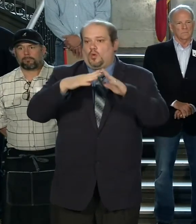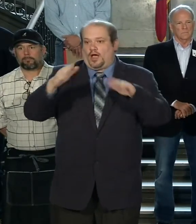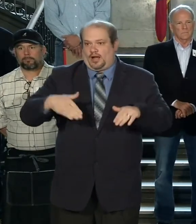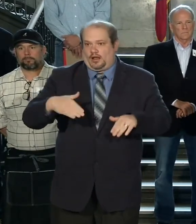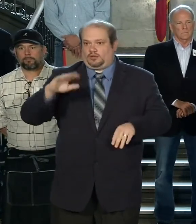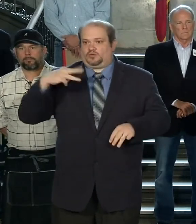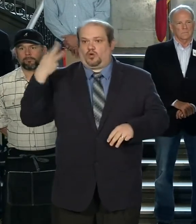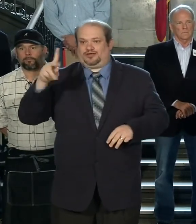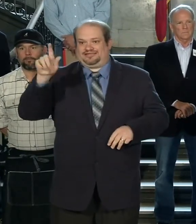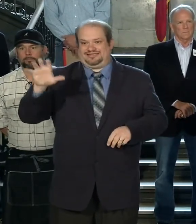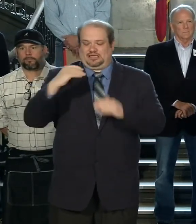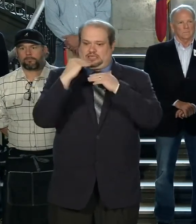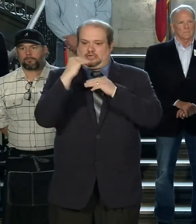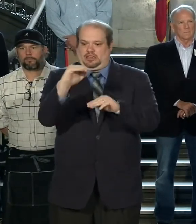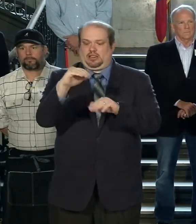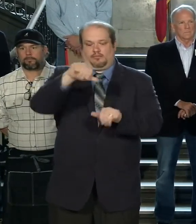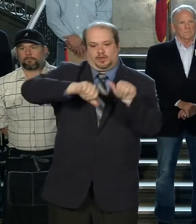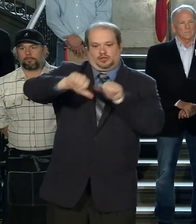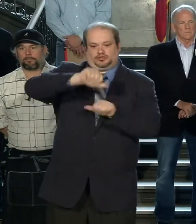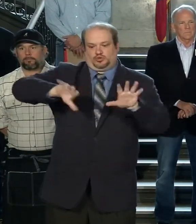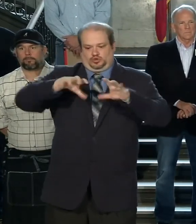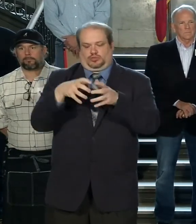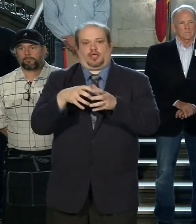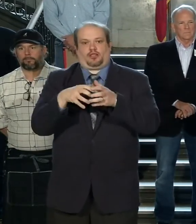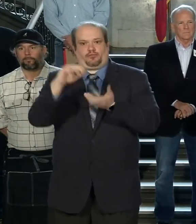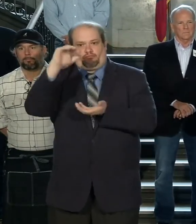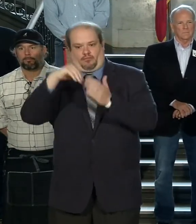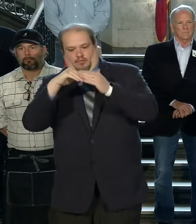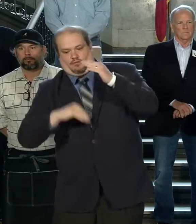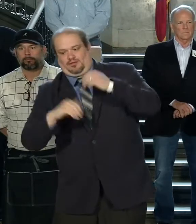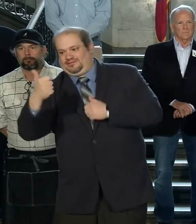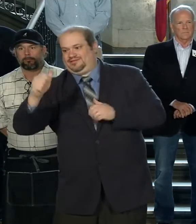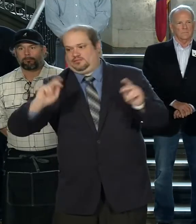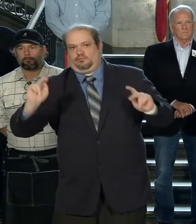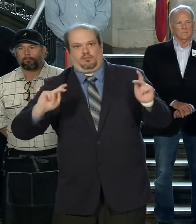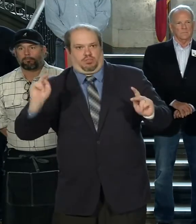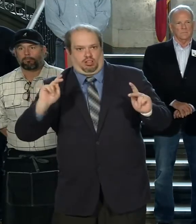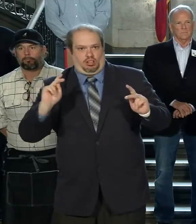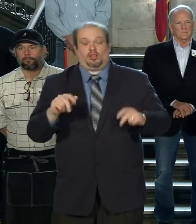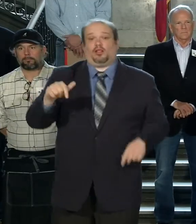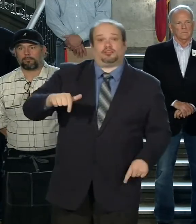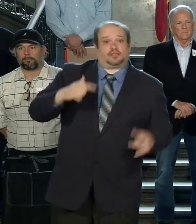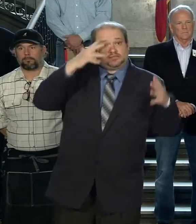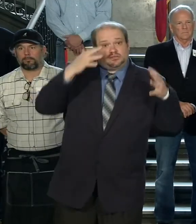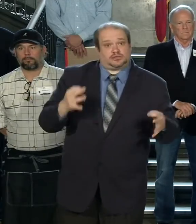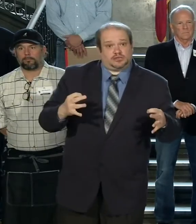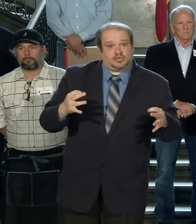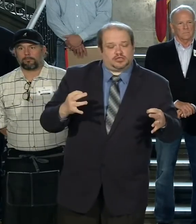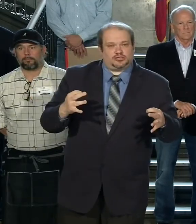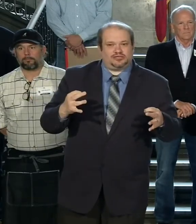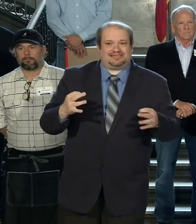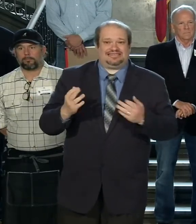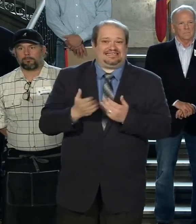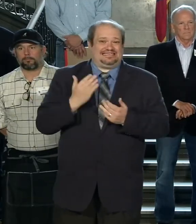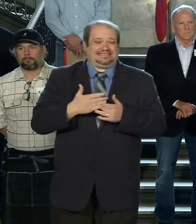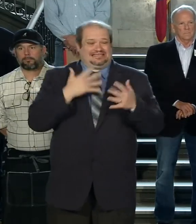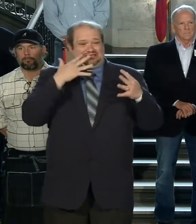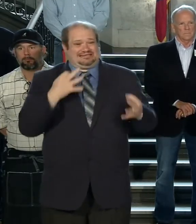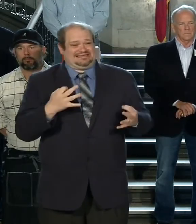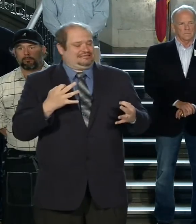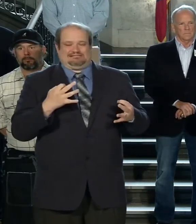limit social gatherings to fewer than 10. Department of Department and This decision did not come lightly.